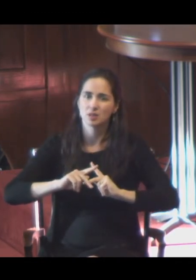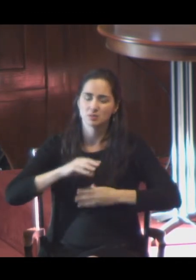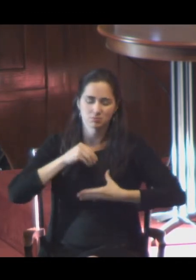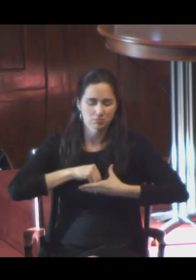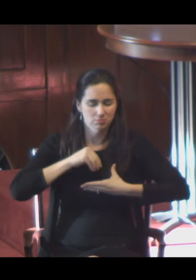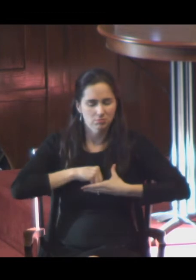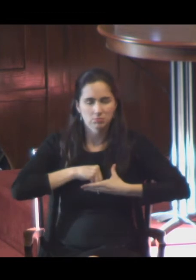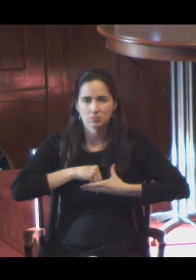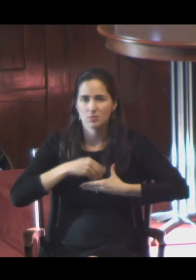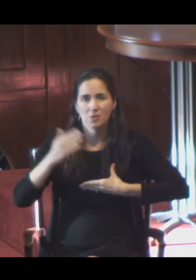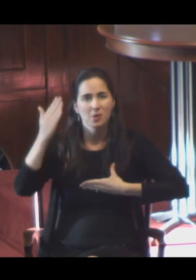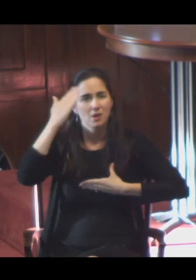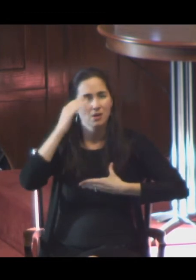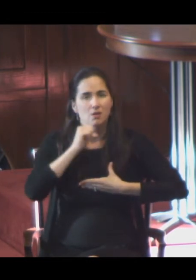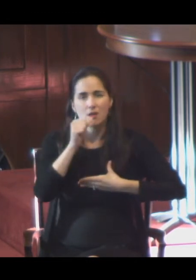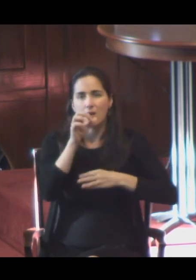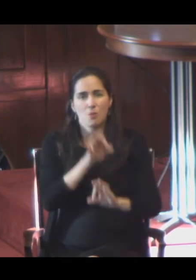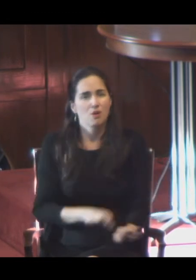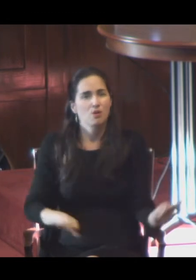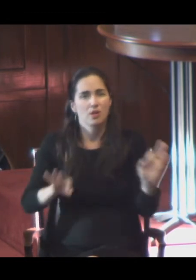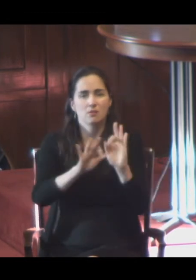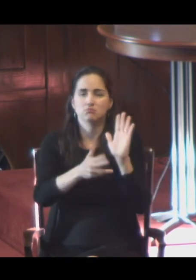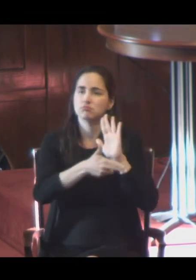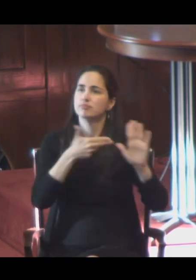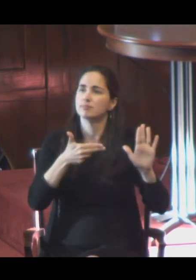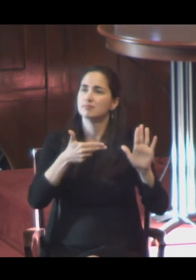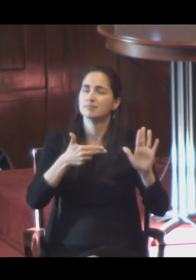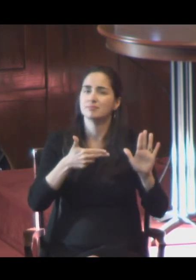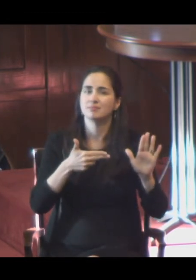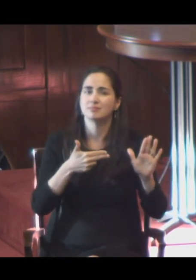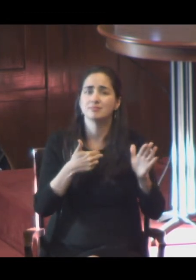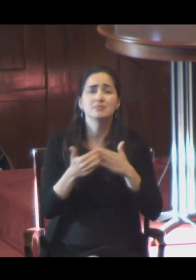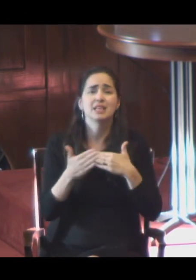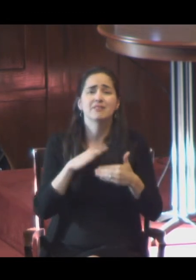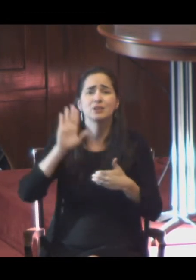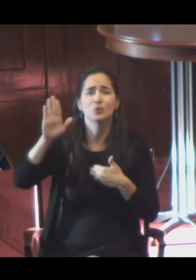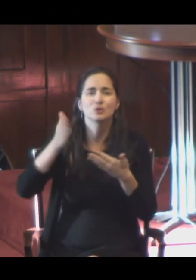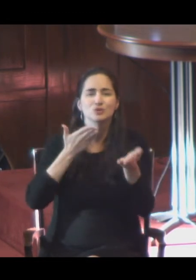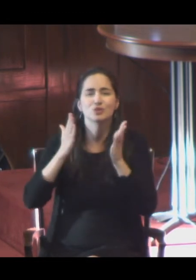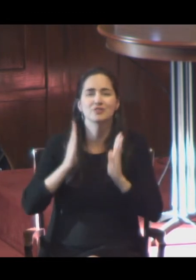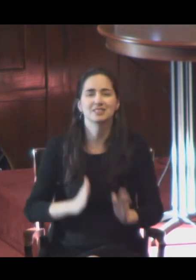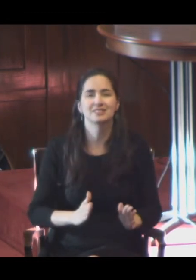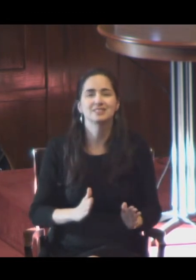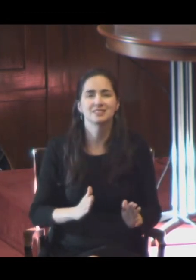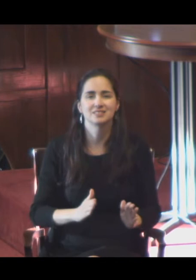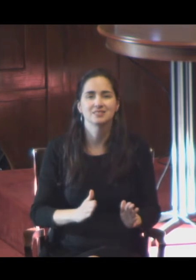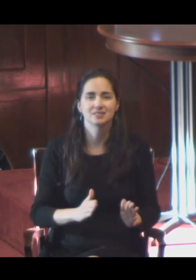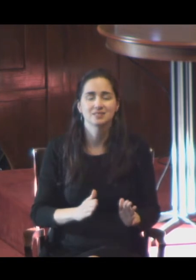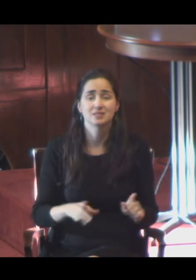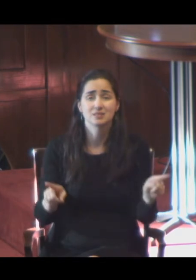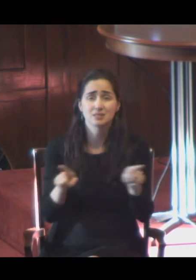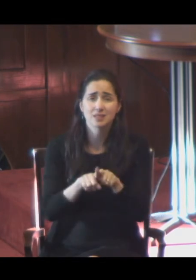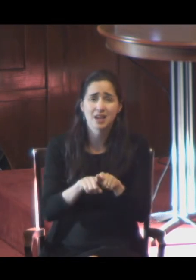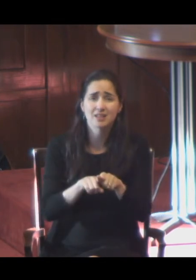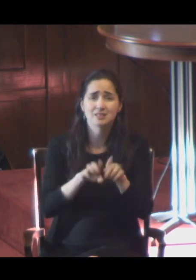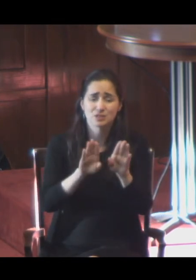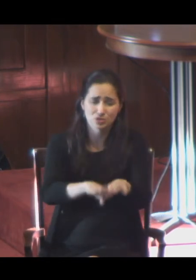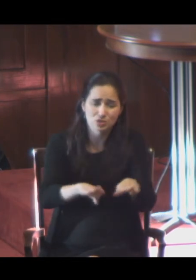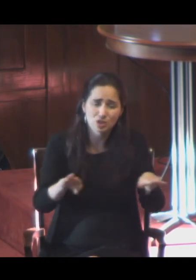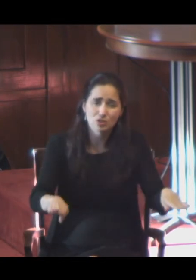to be called even your servants. But as prodigal children, we turn to you, our generous Father, who